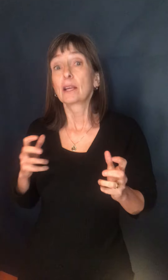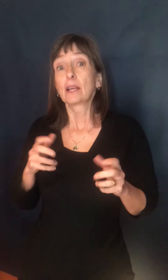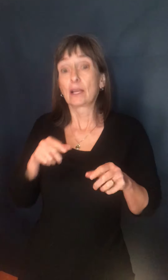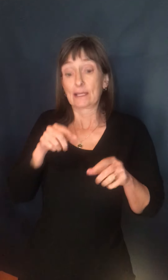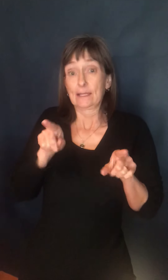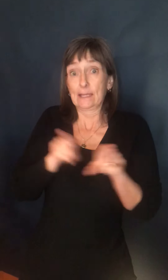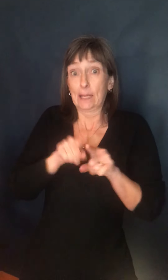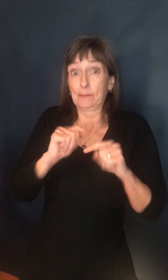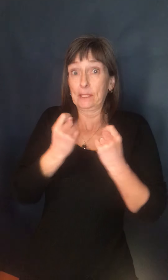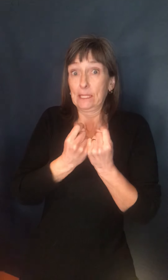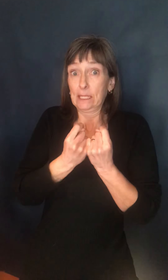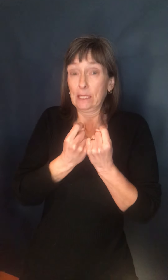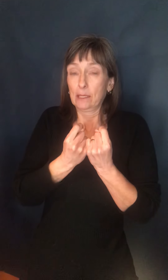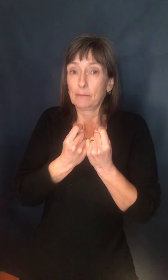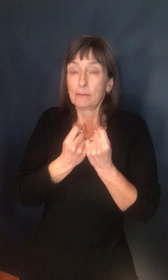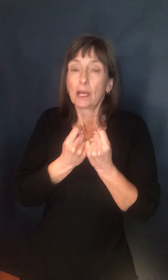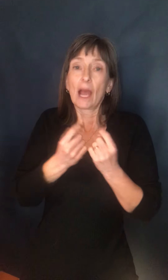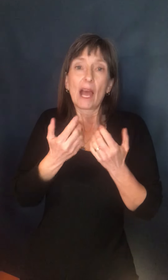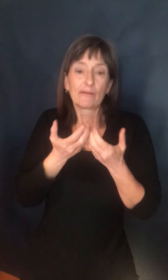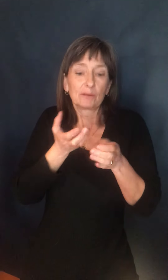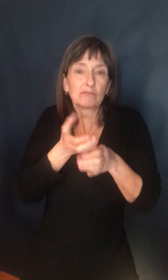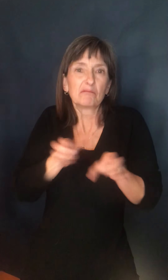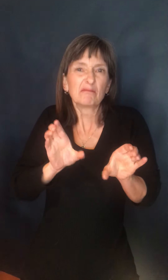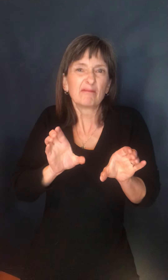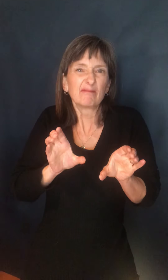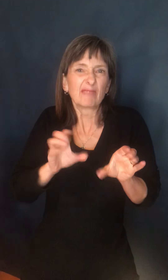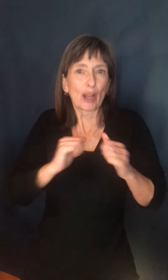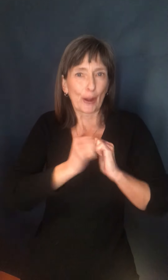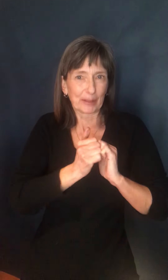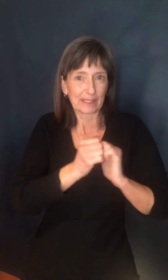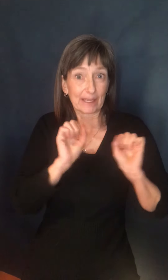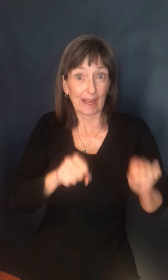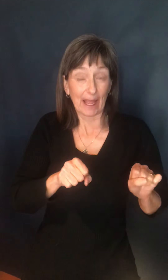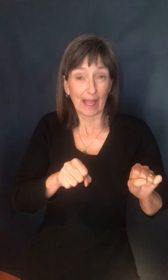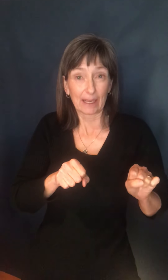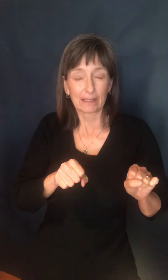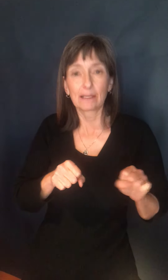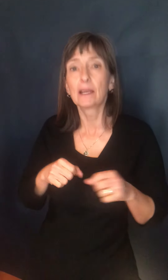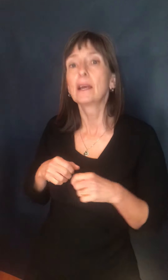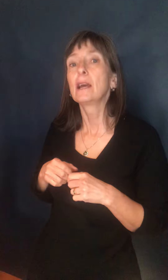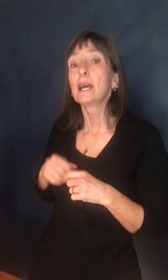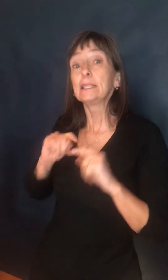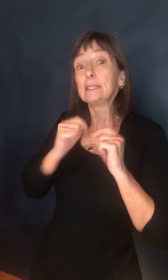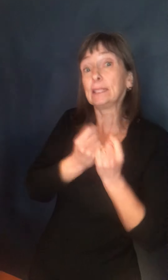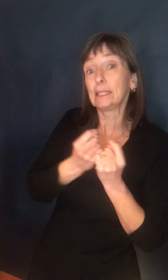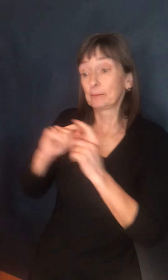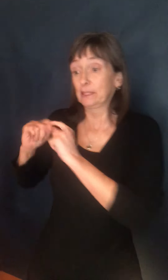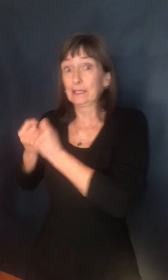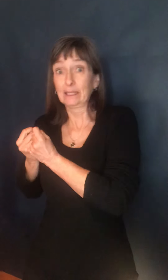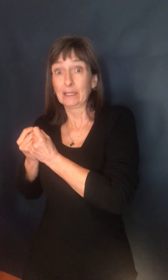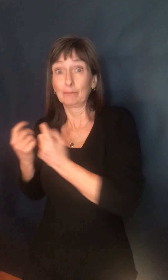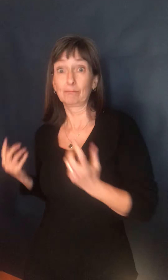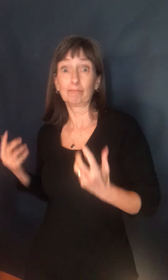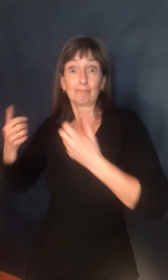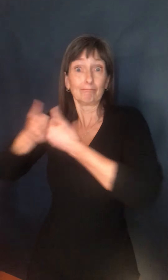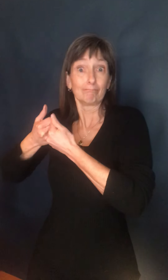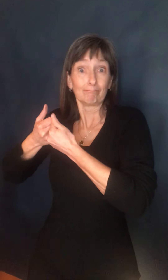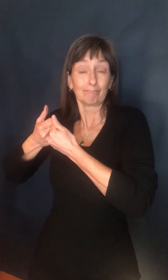same team. To return to inter-squad competition, we ask each provincial sport association or other sport provider,